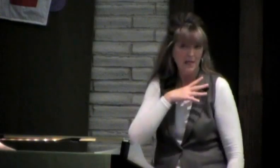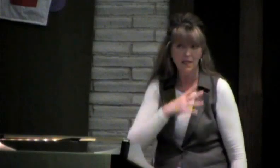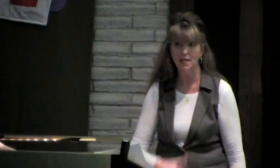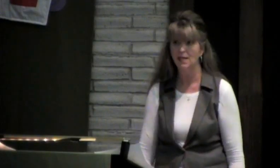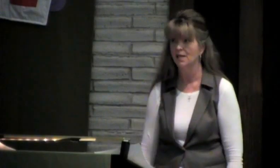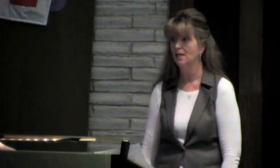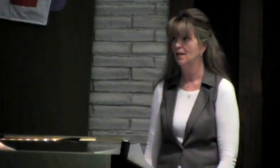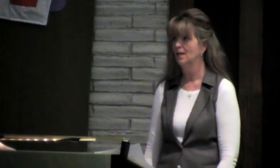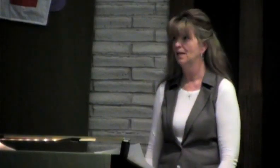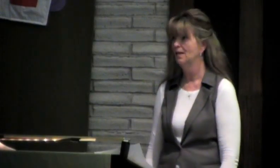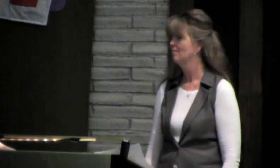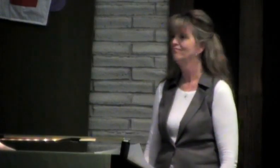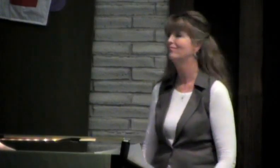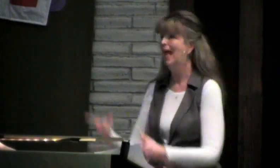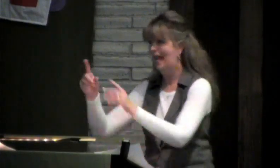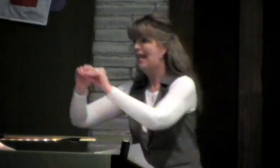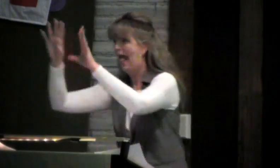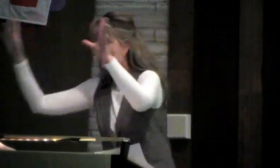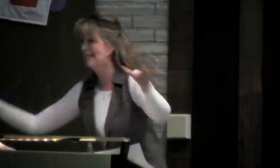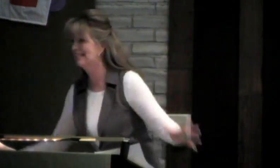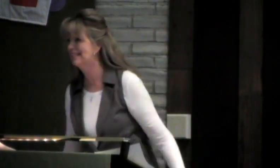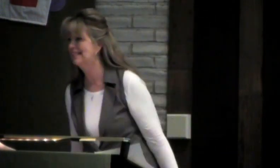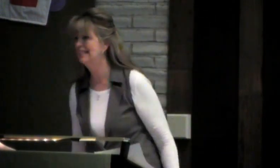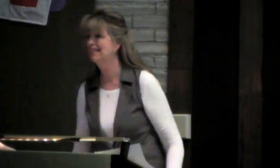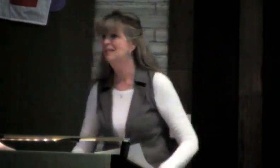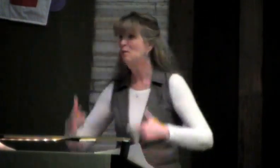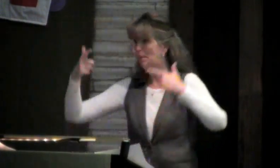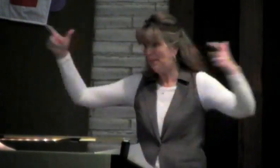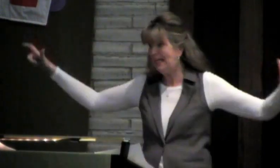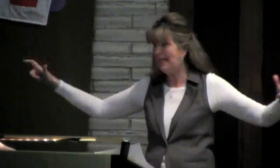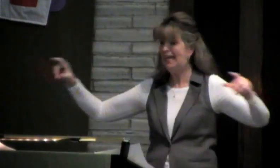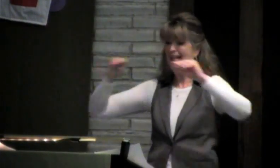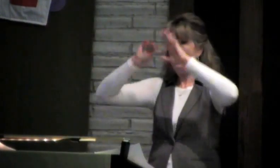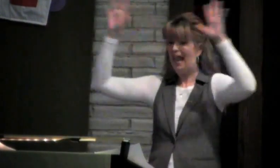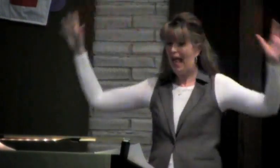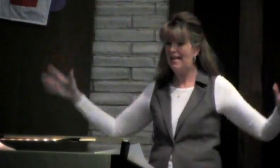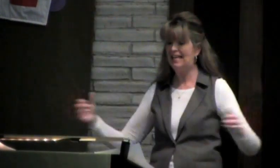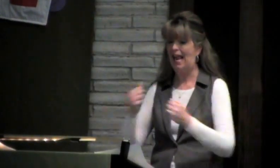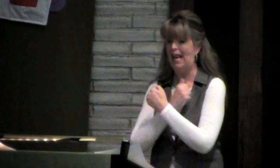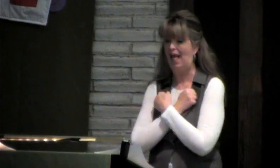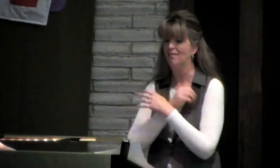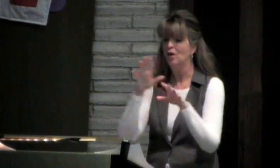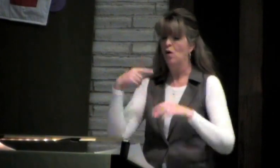Would you draw God as a woman? No, just as light. Big light. Okay.